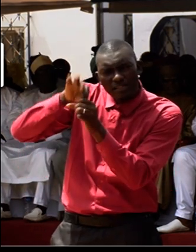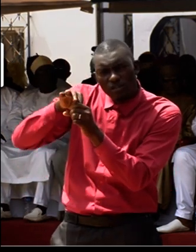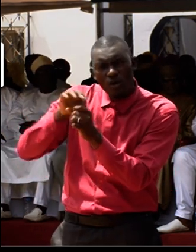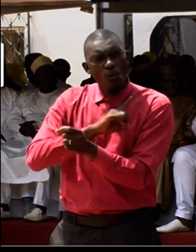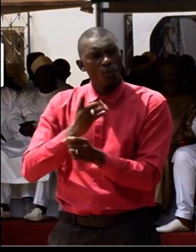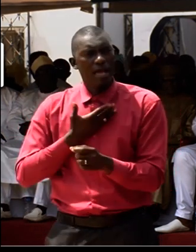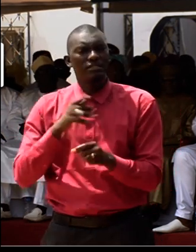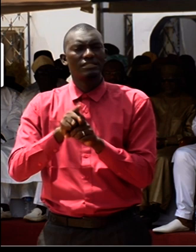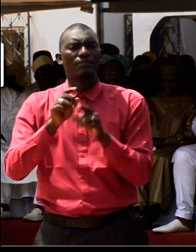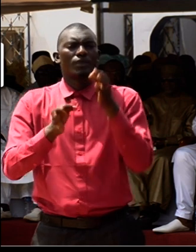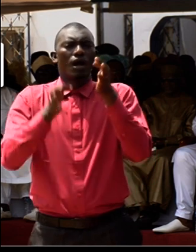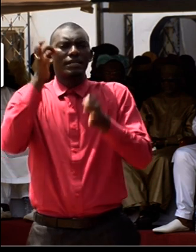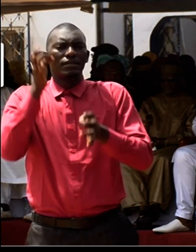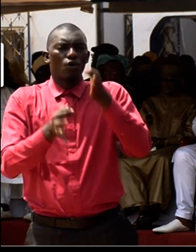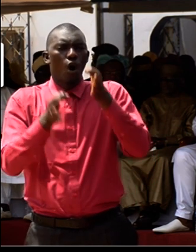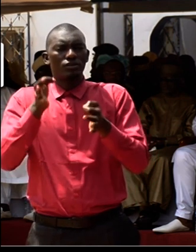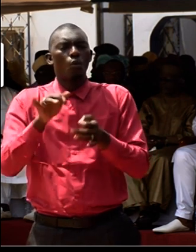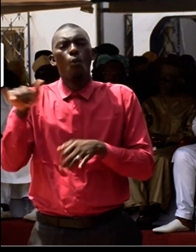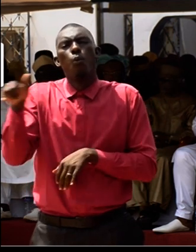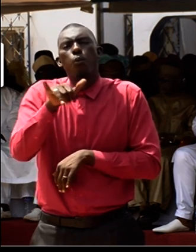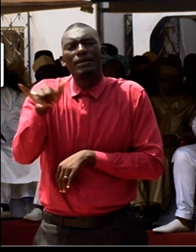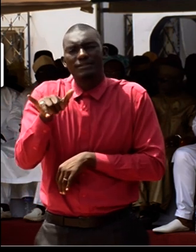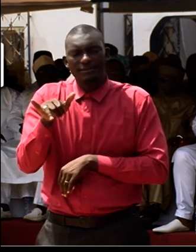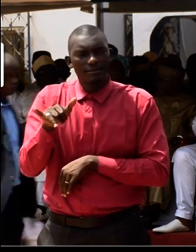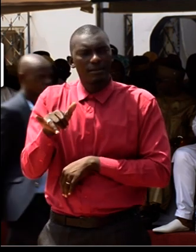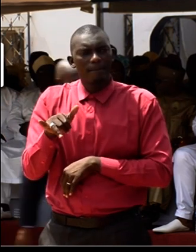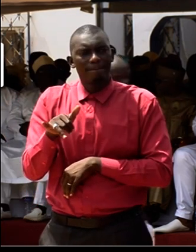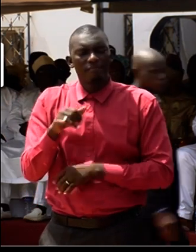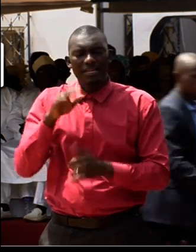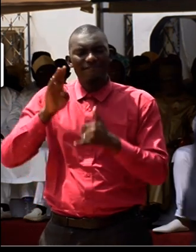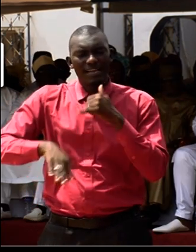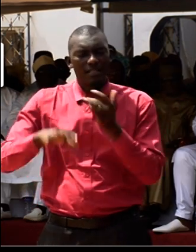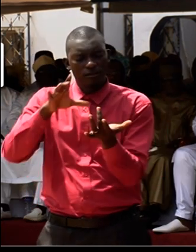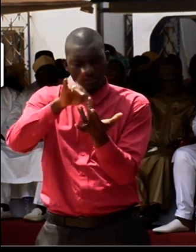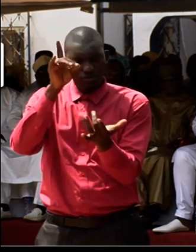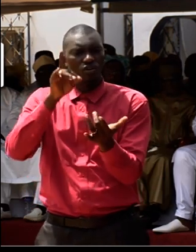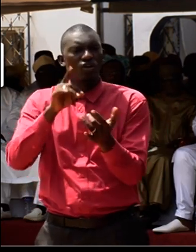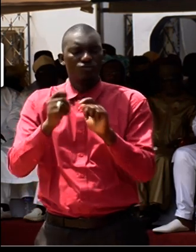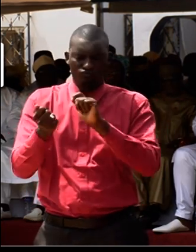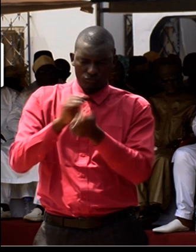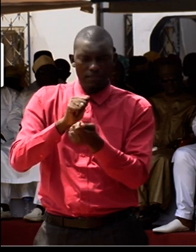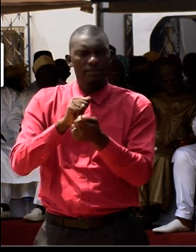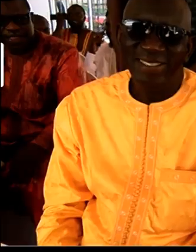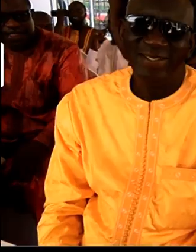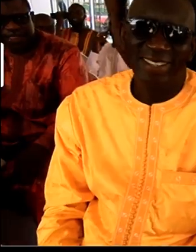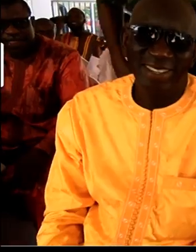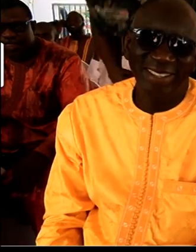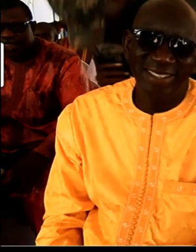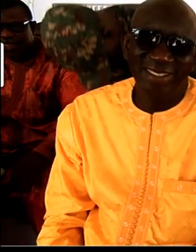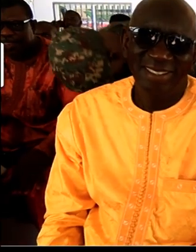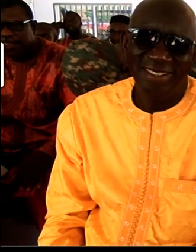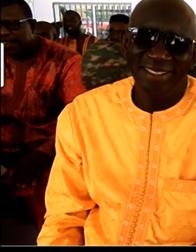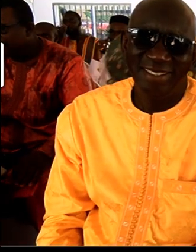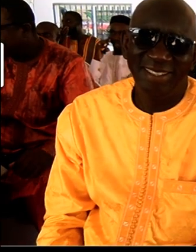a case at the Supreme Court which the final decision turned in the favor of the local government